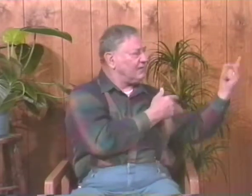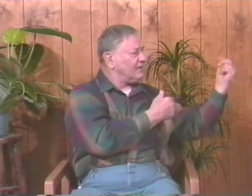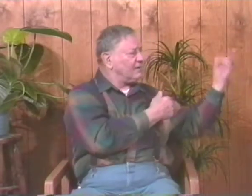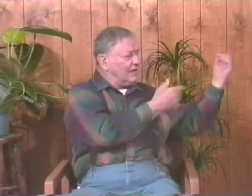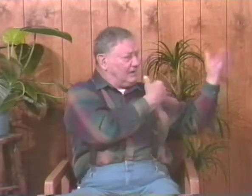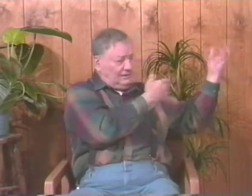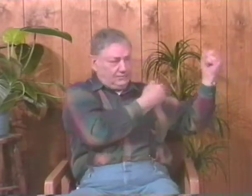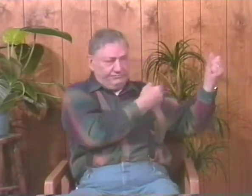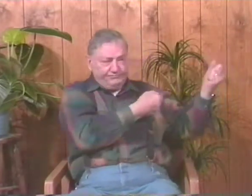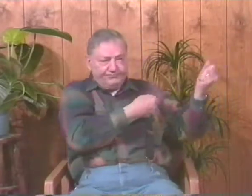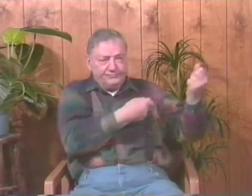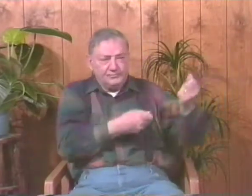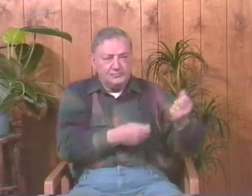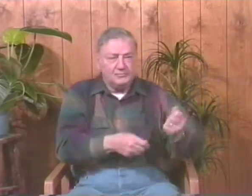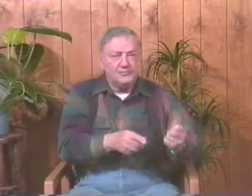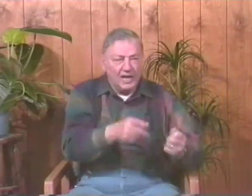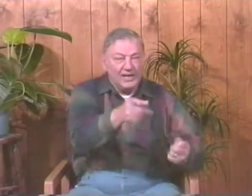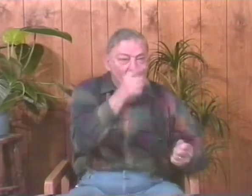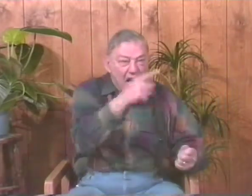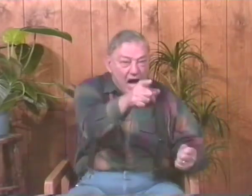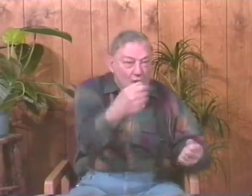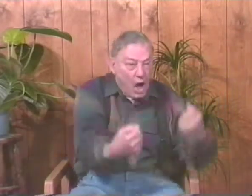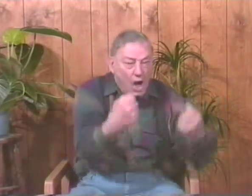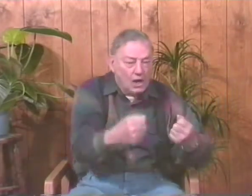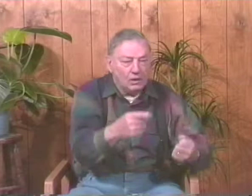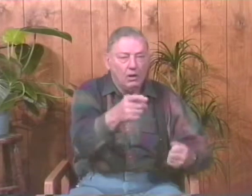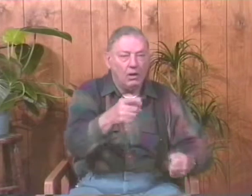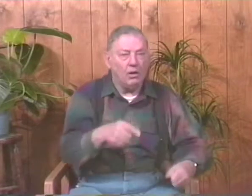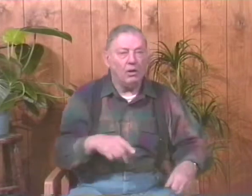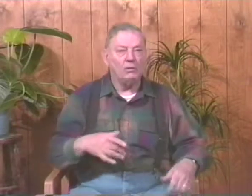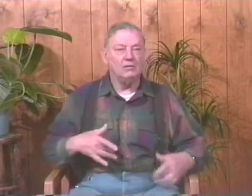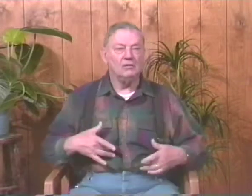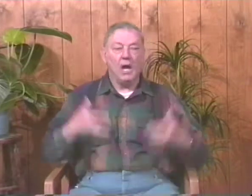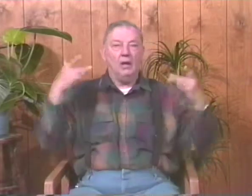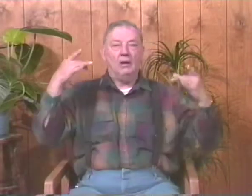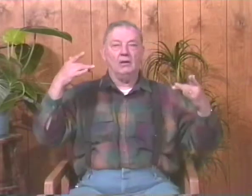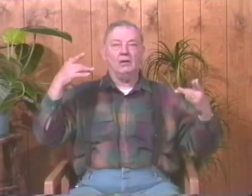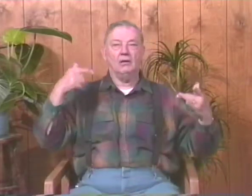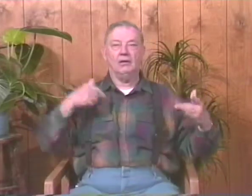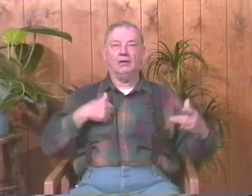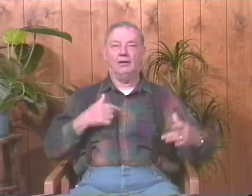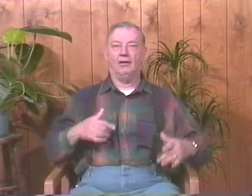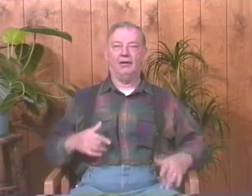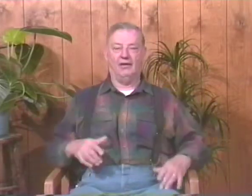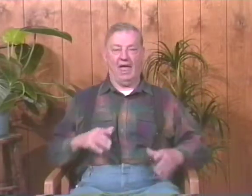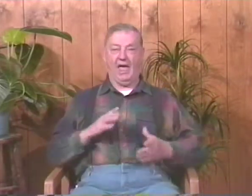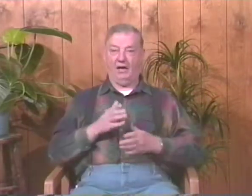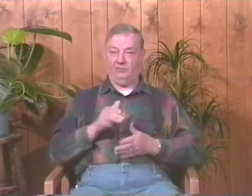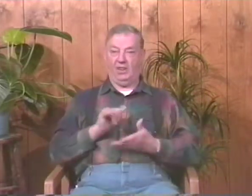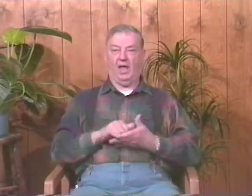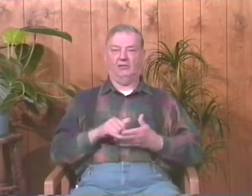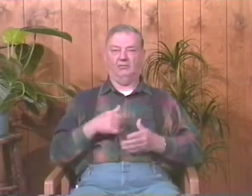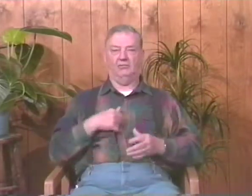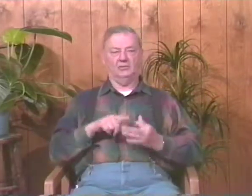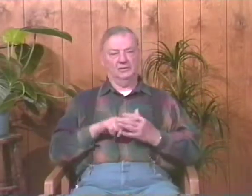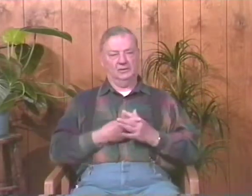days. It was an older lady with white hair. And I said, look, look, there's a car out there. It was a big deal, you know. And